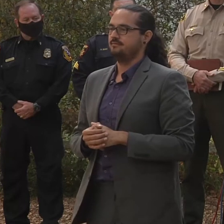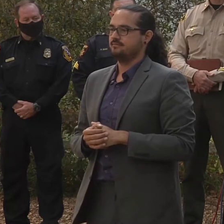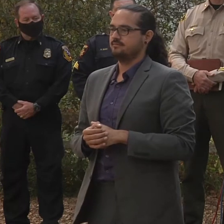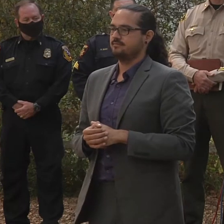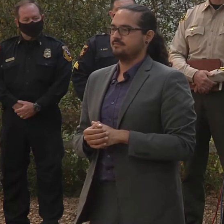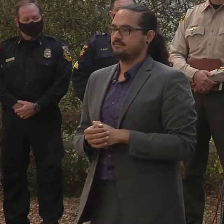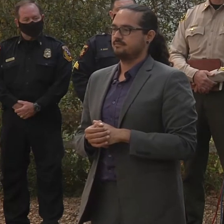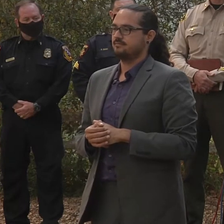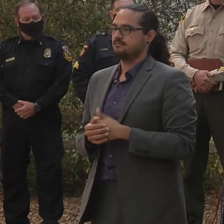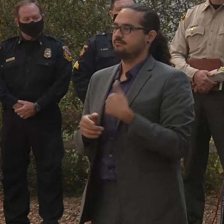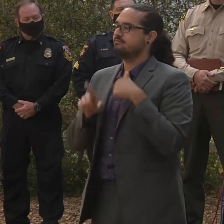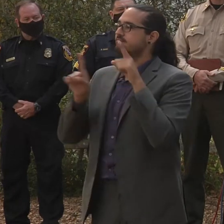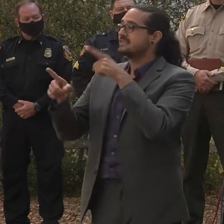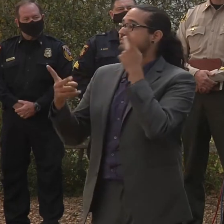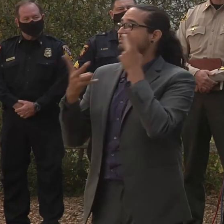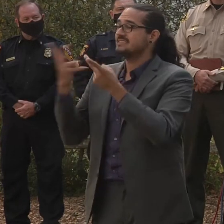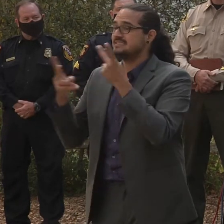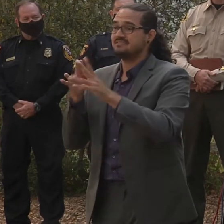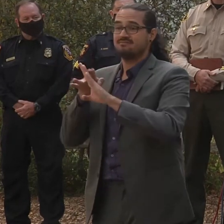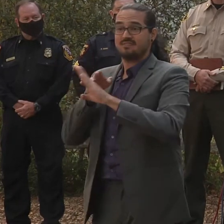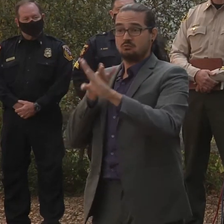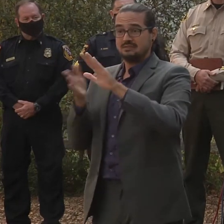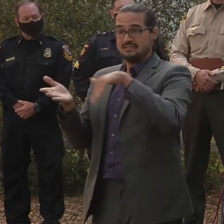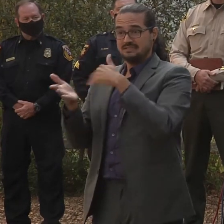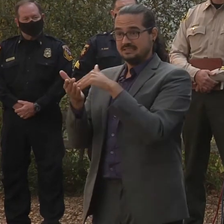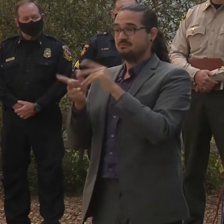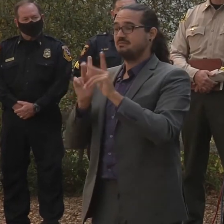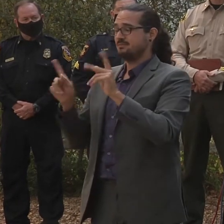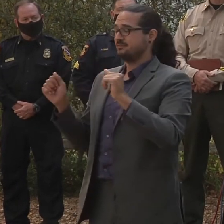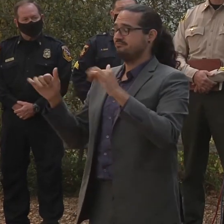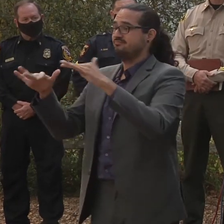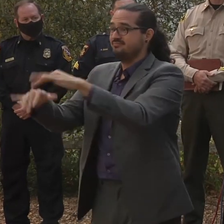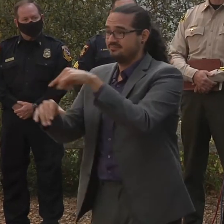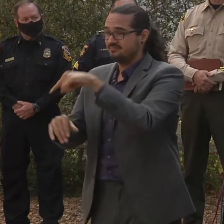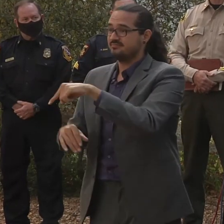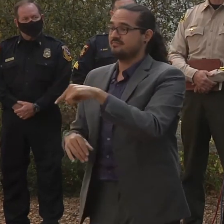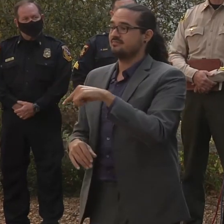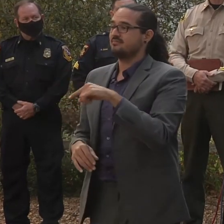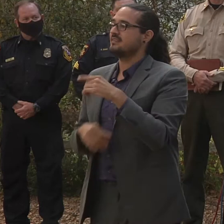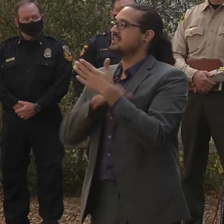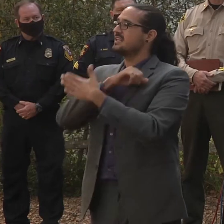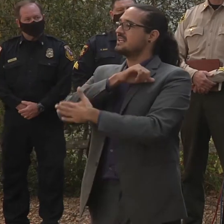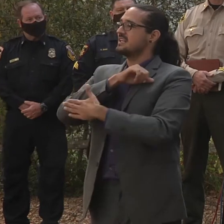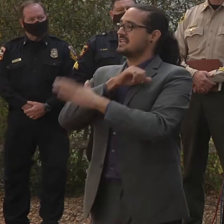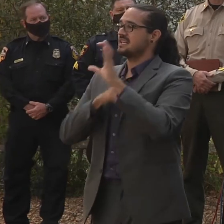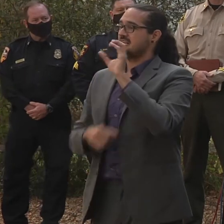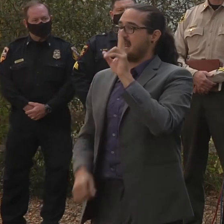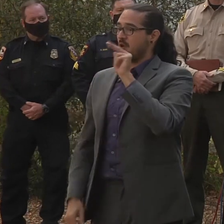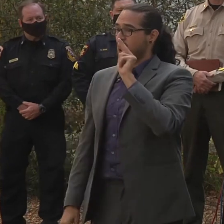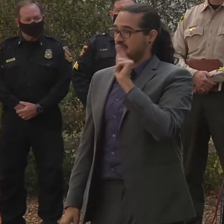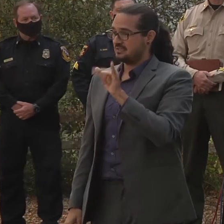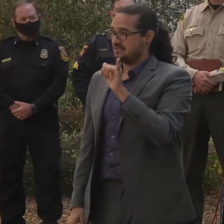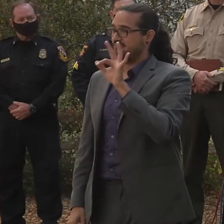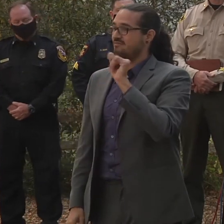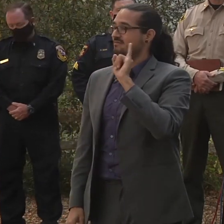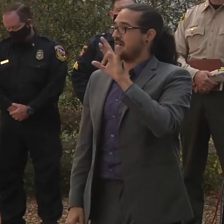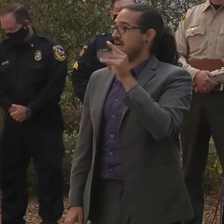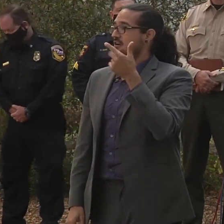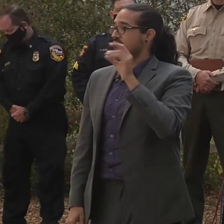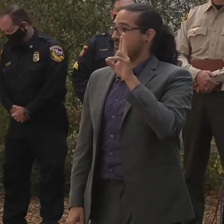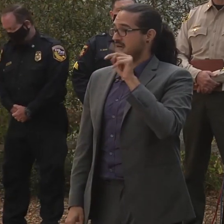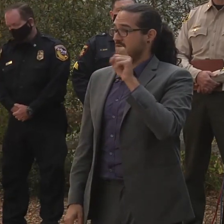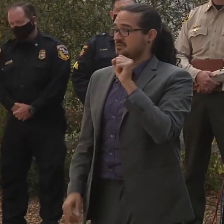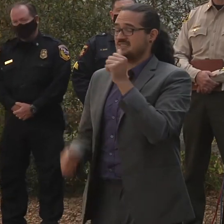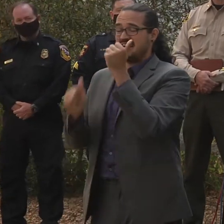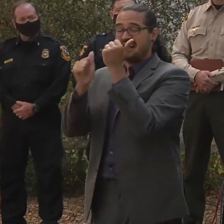center at the county fairgrounds. I think every person in this entire